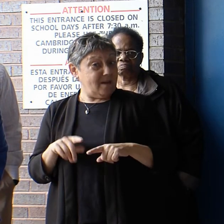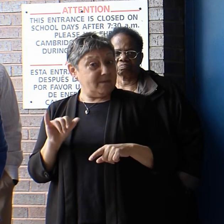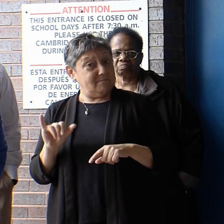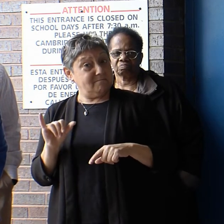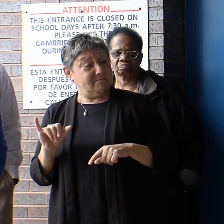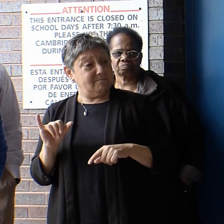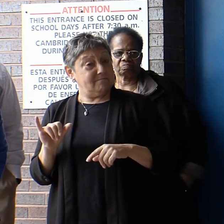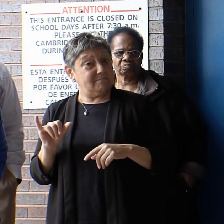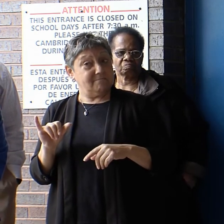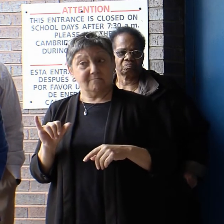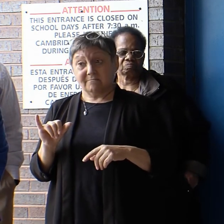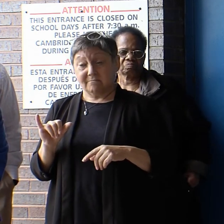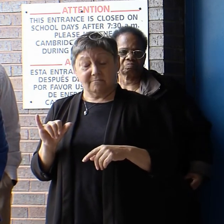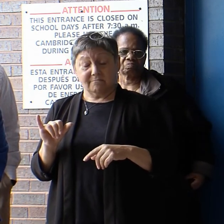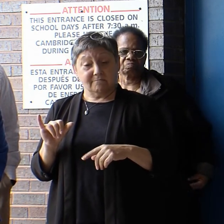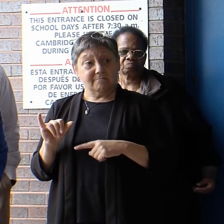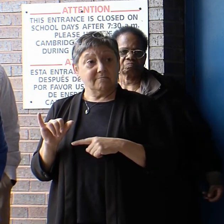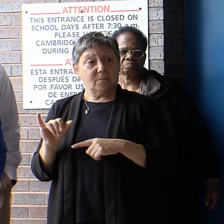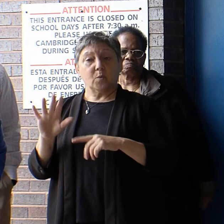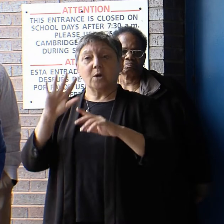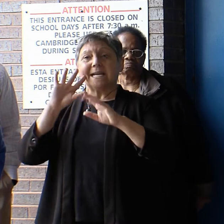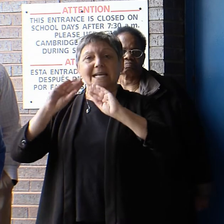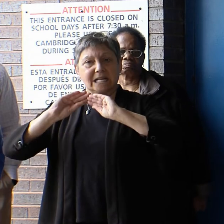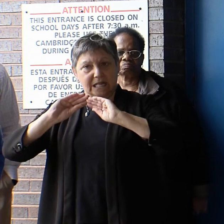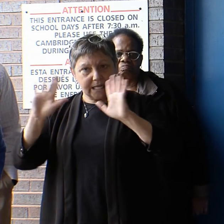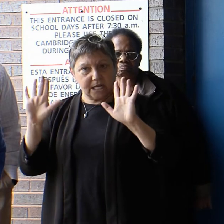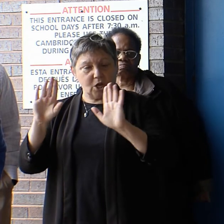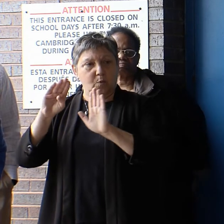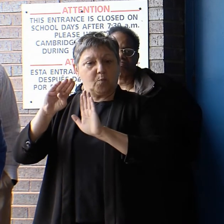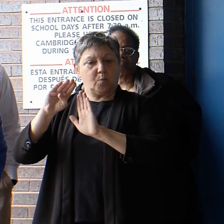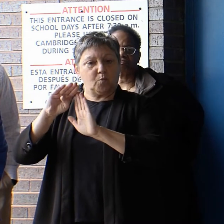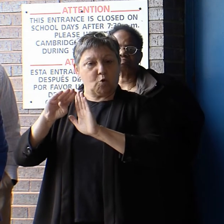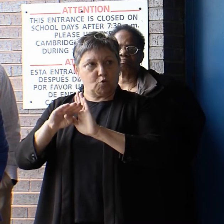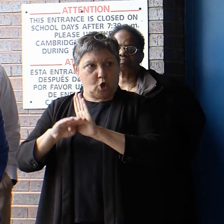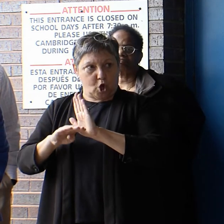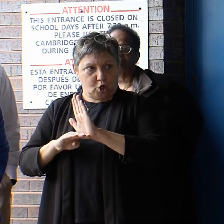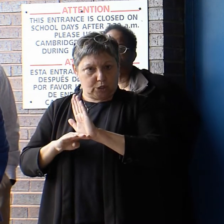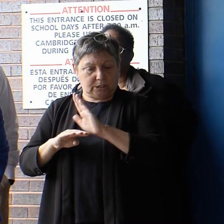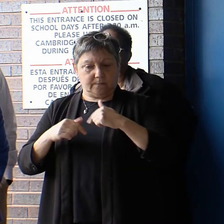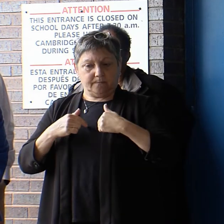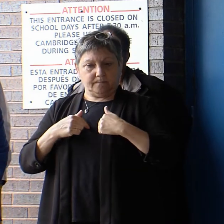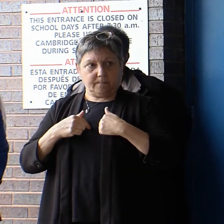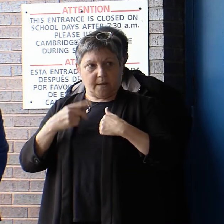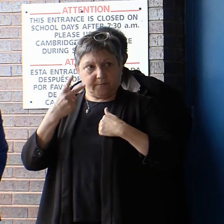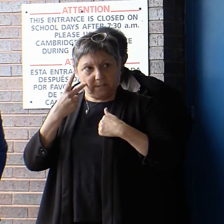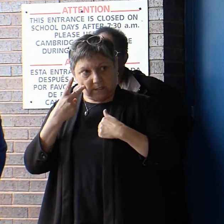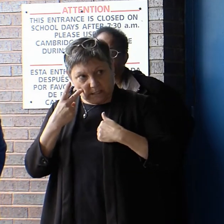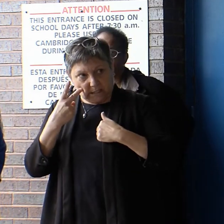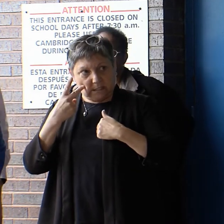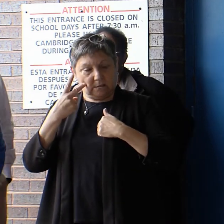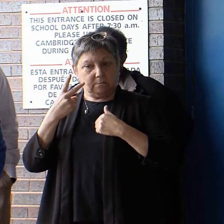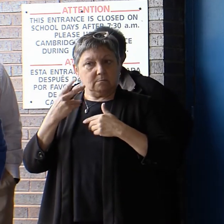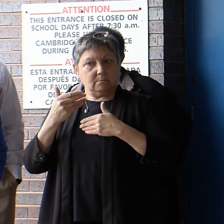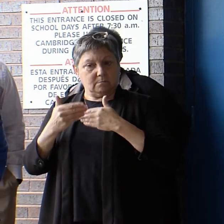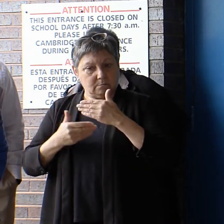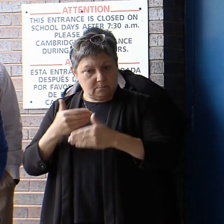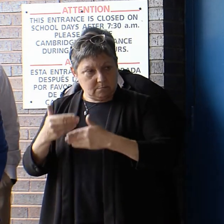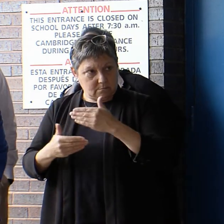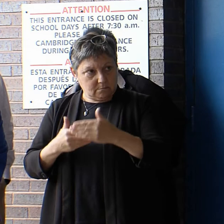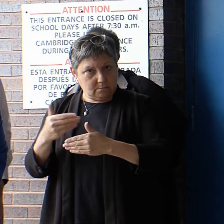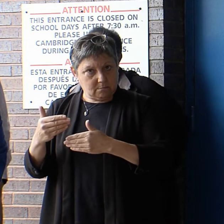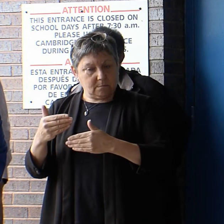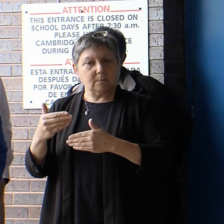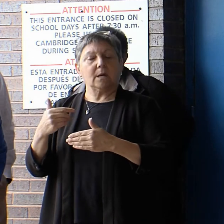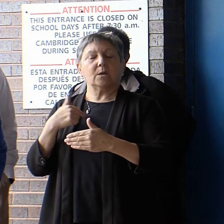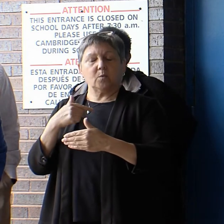there have been clear protocols that I have reviewed. I have seen the procedures that have been followed, and we are